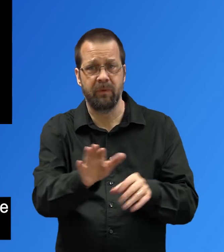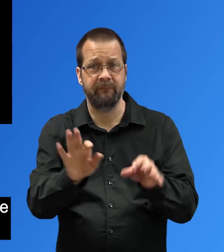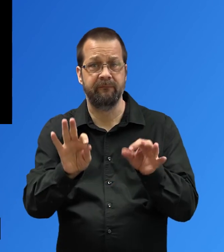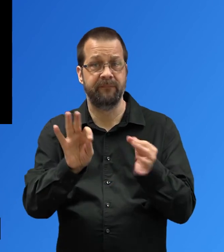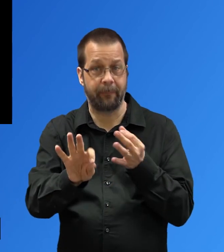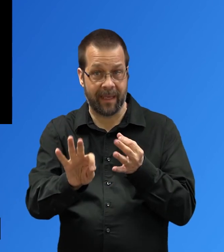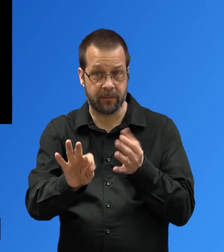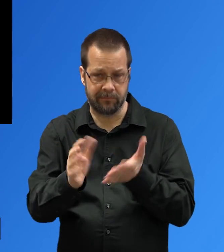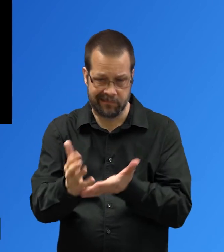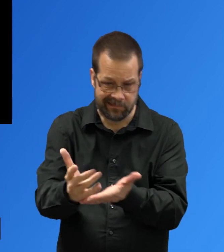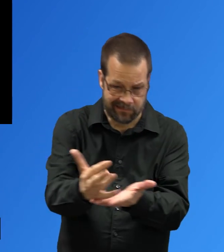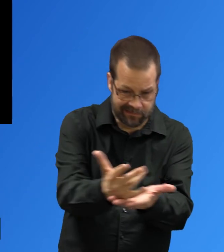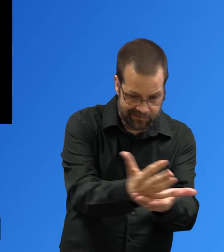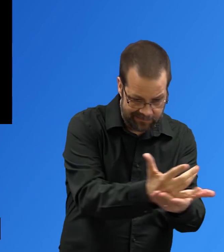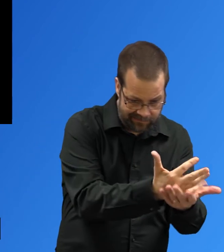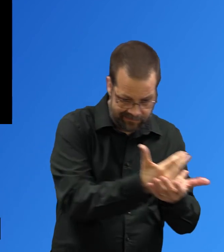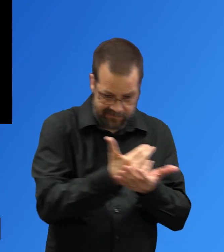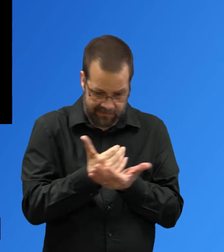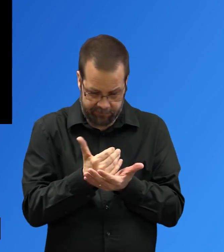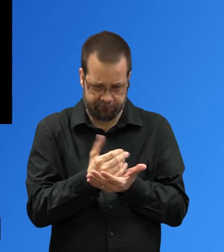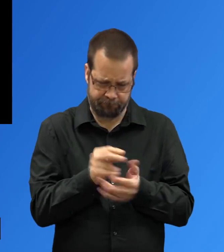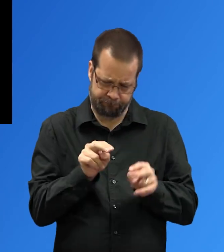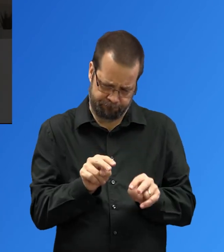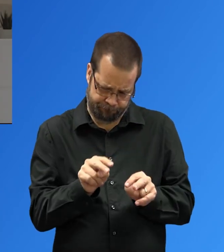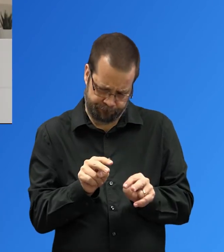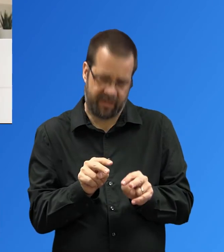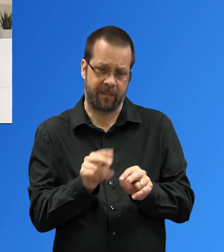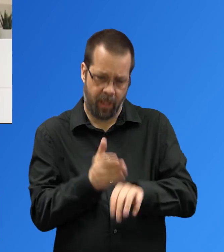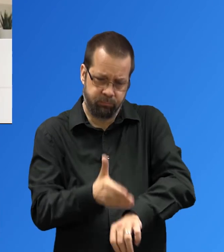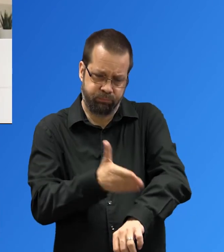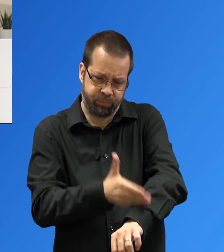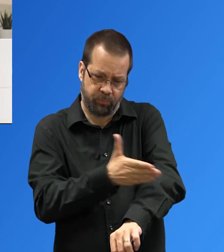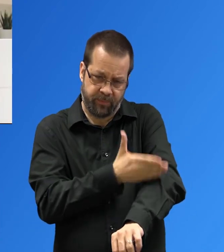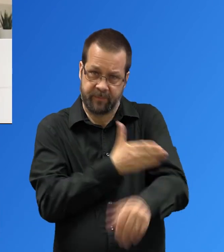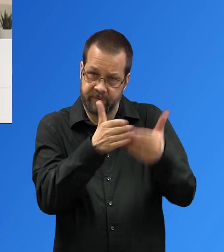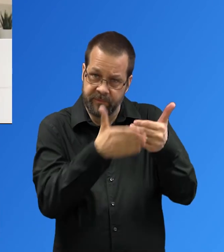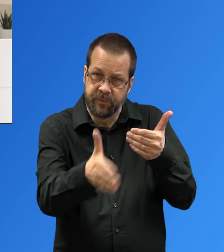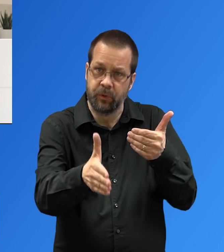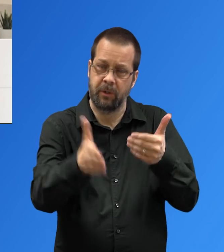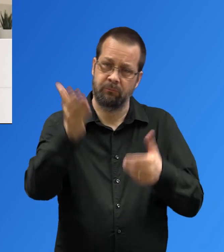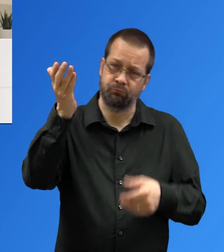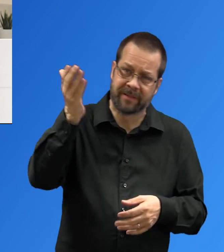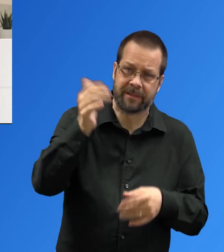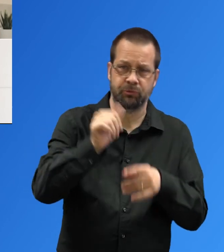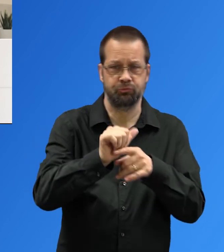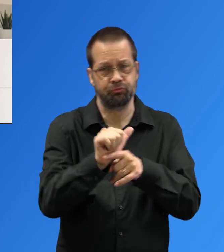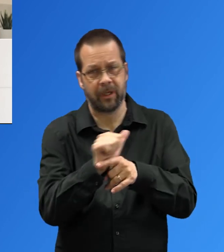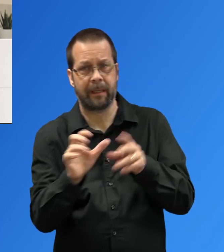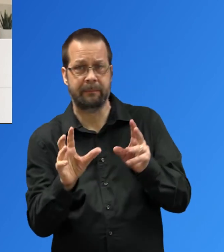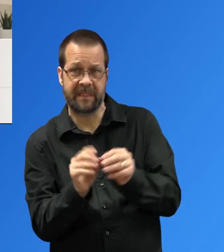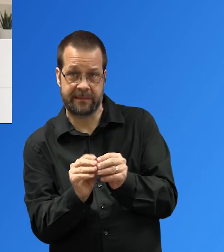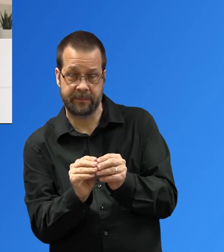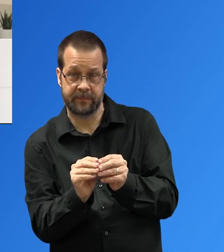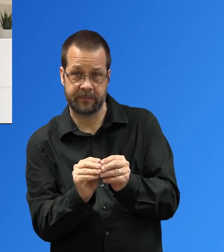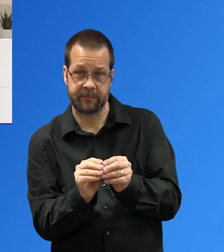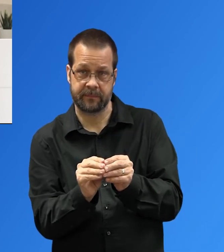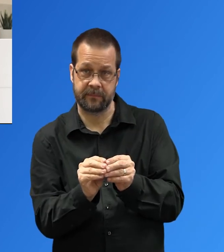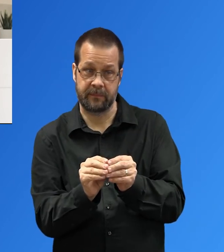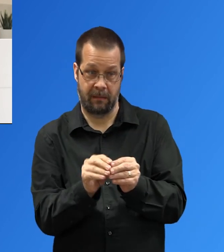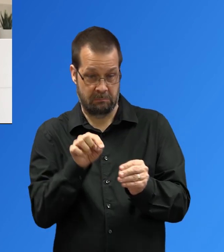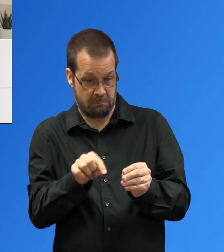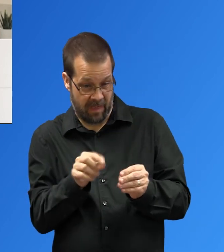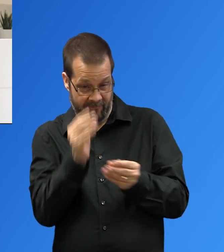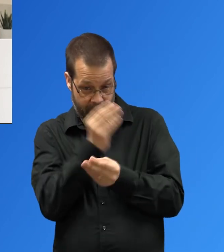future meetings, presentations, or trainings By using inclusive design strategies that ensure accessibility You can facilitate